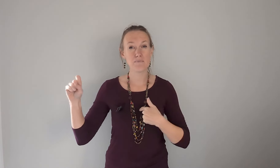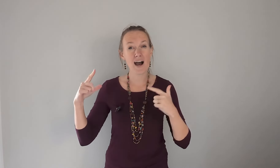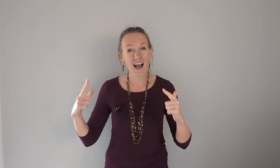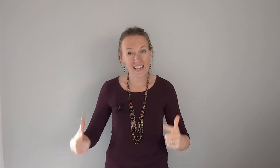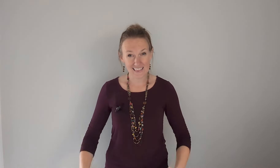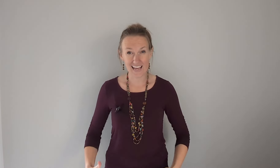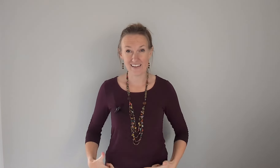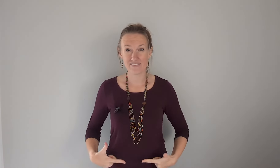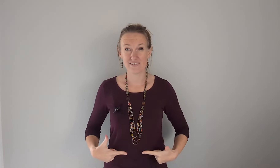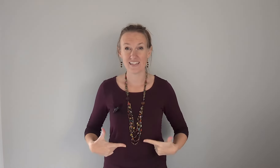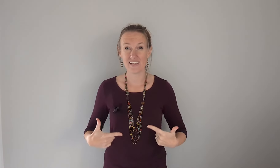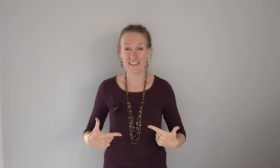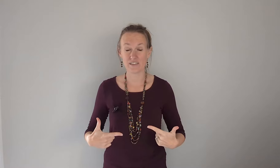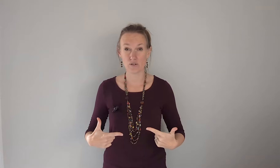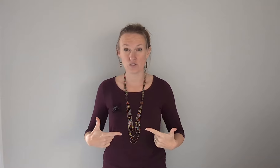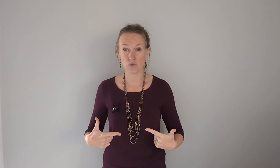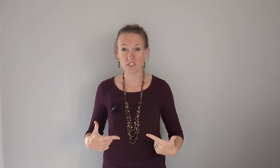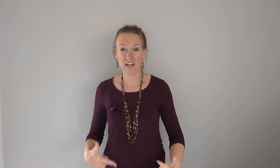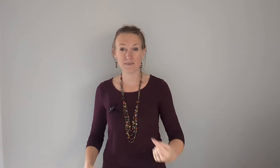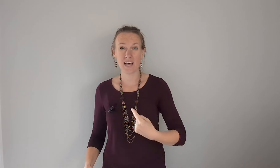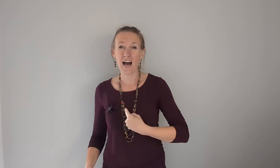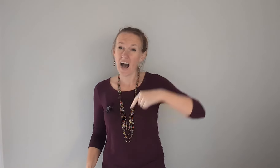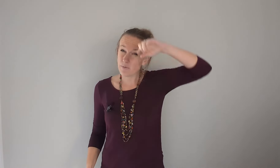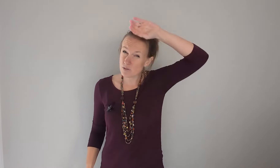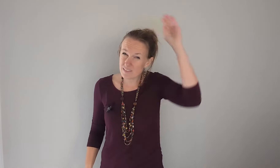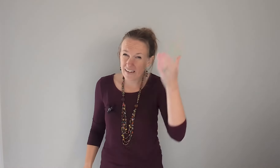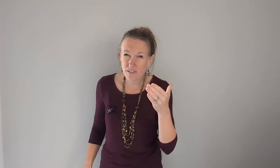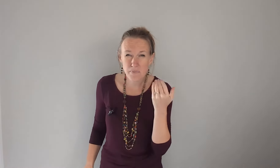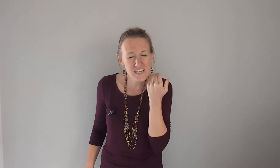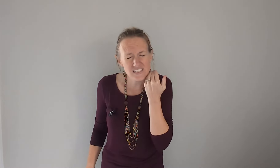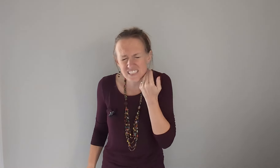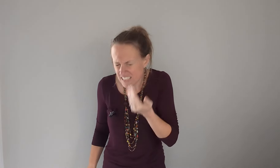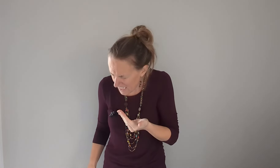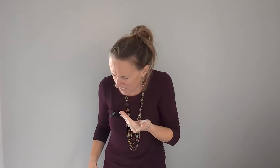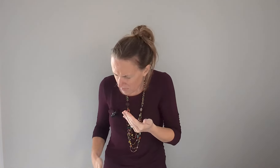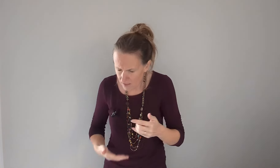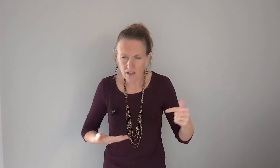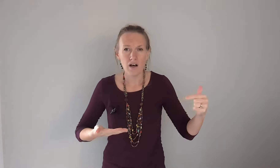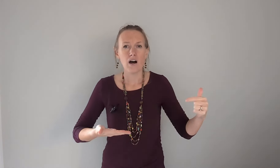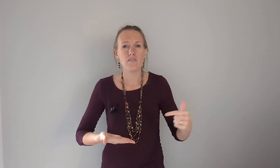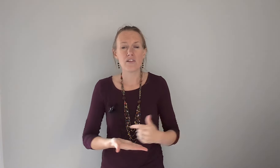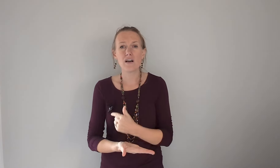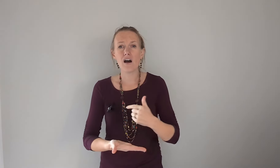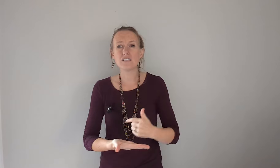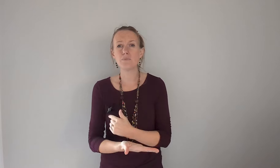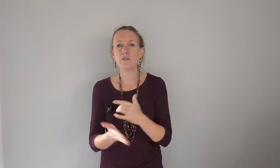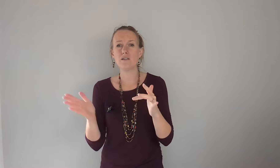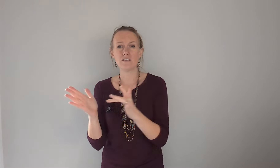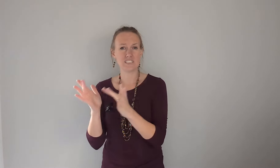my life and then goes two more times i will never be ashamed of the gospel of